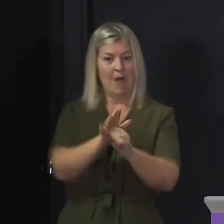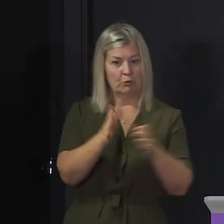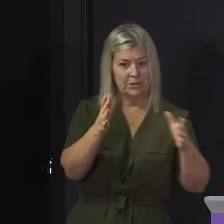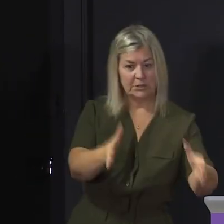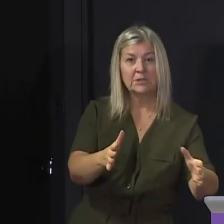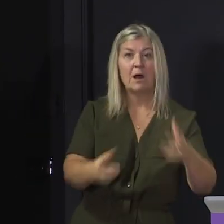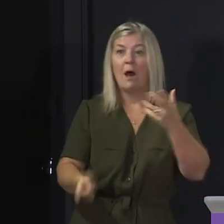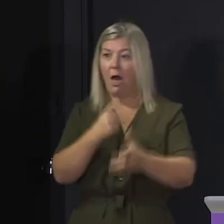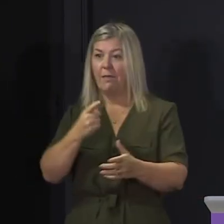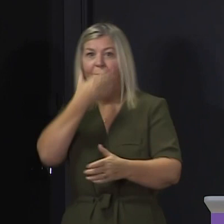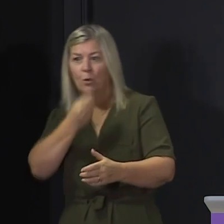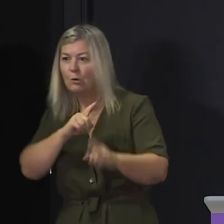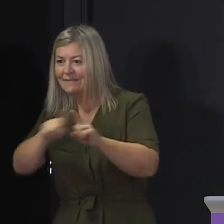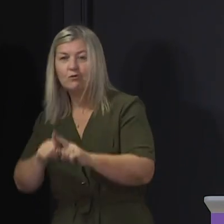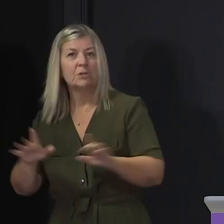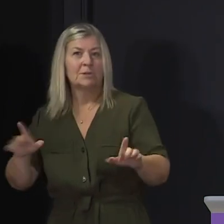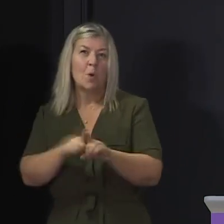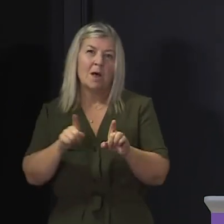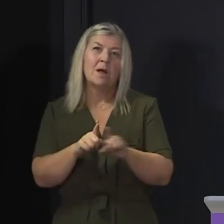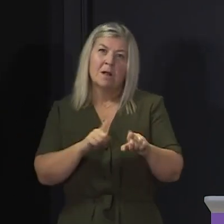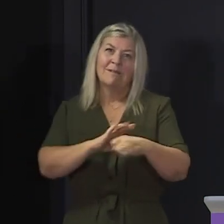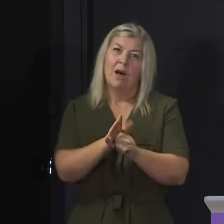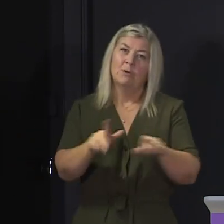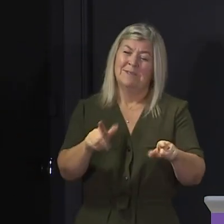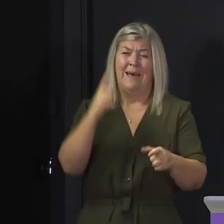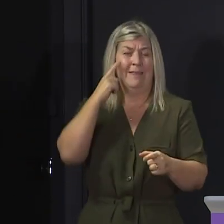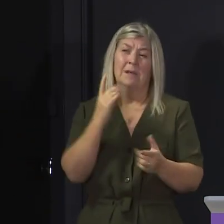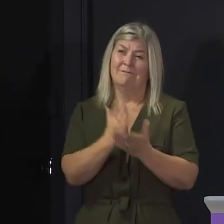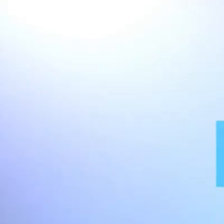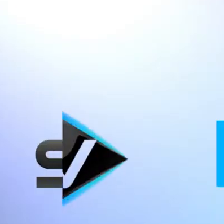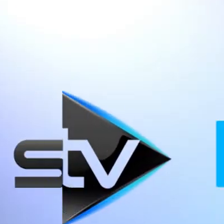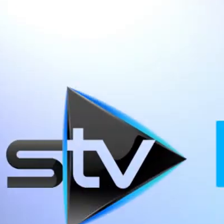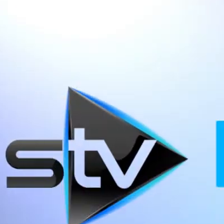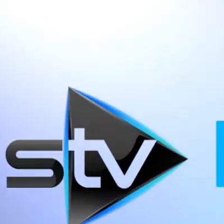over what may well be and I would expect to be a very challenging period.